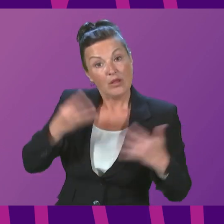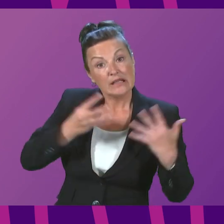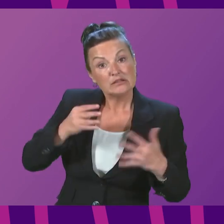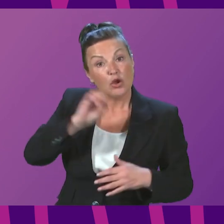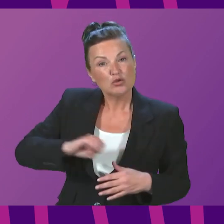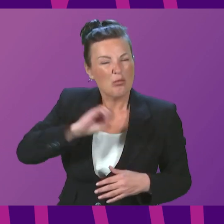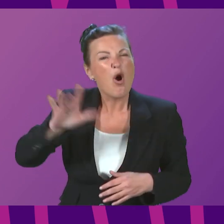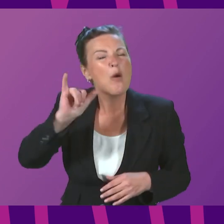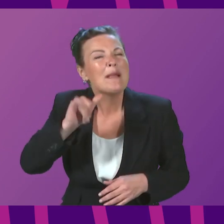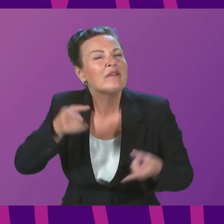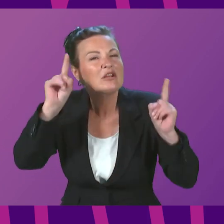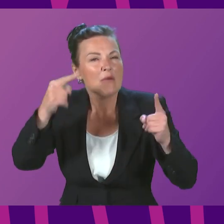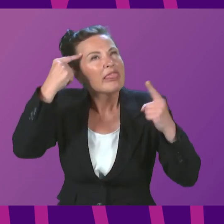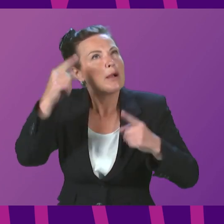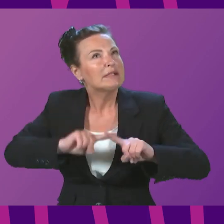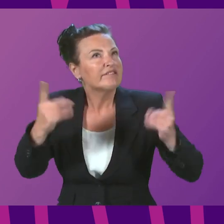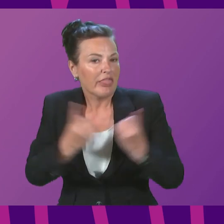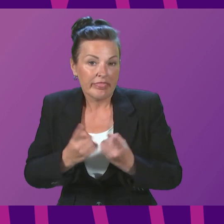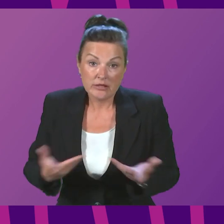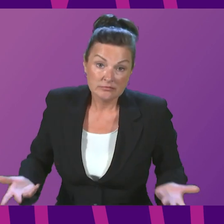on her mind? First Minister.